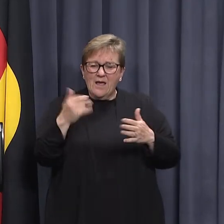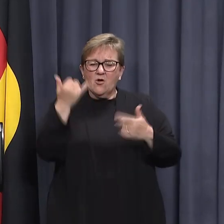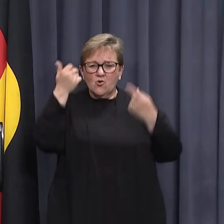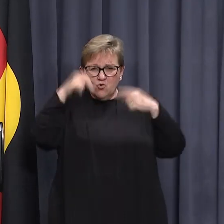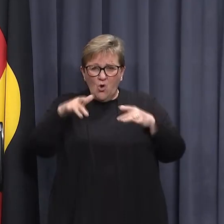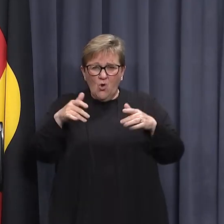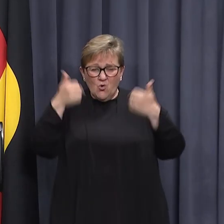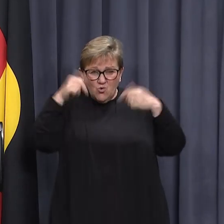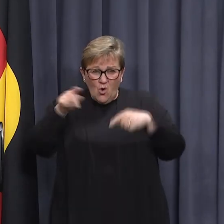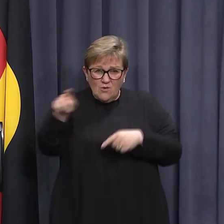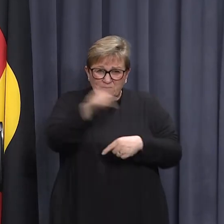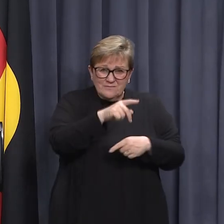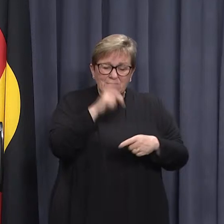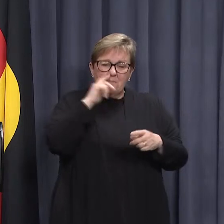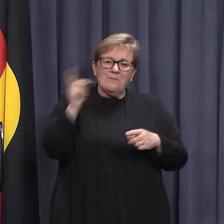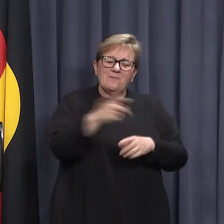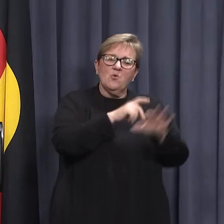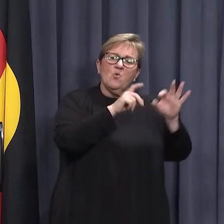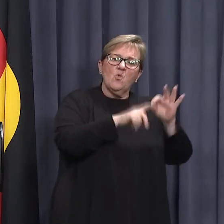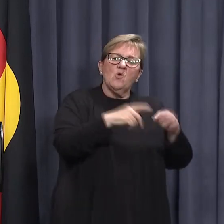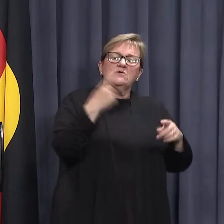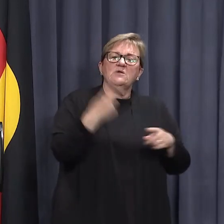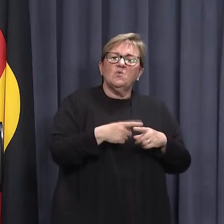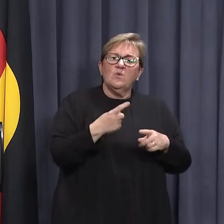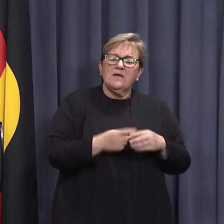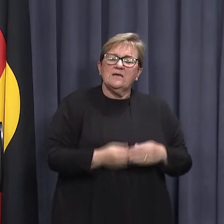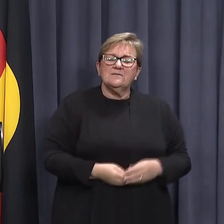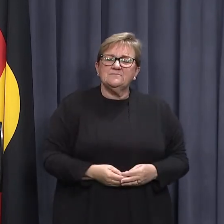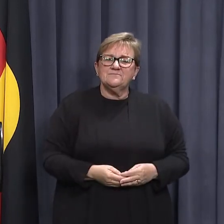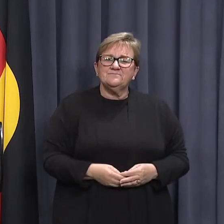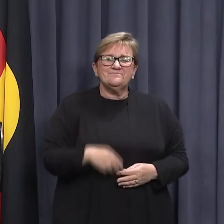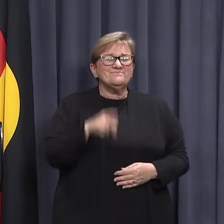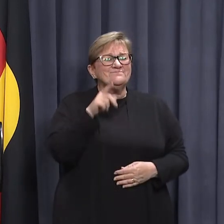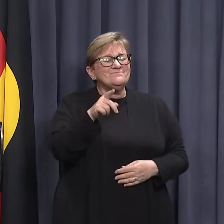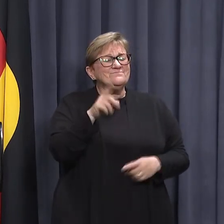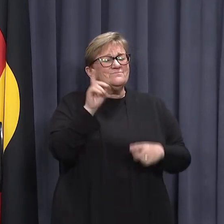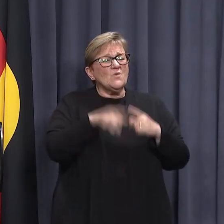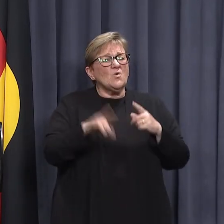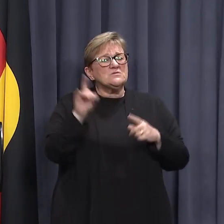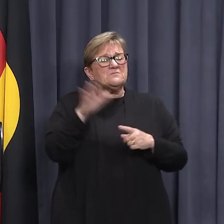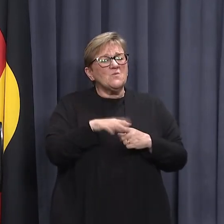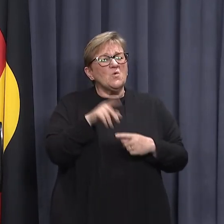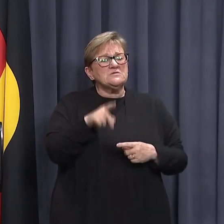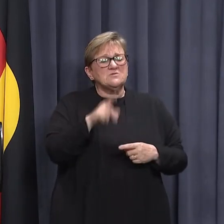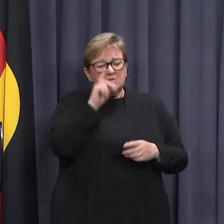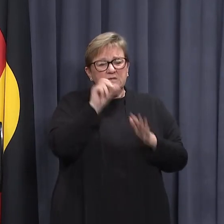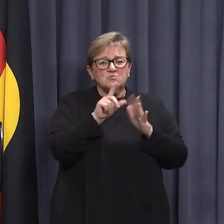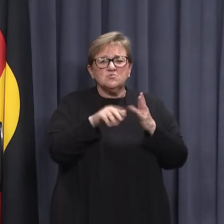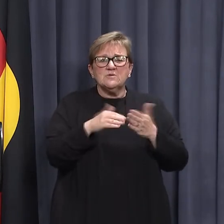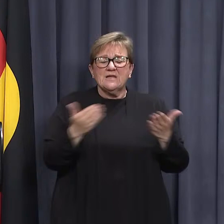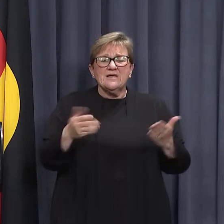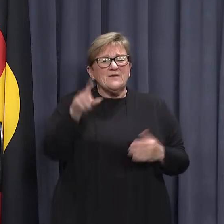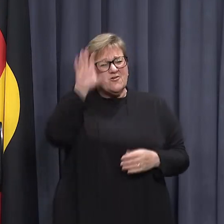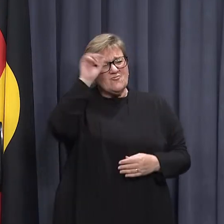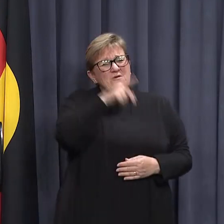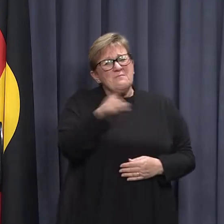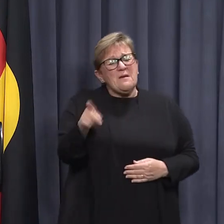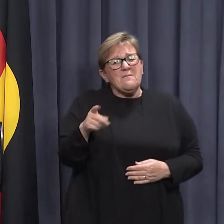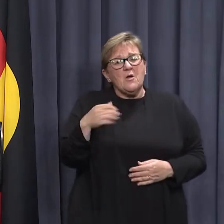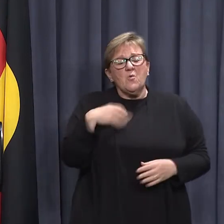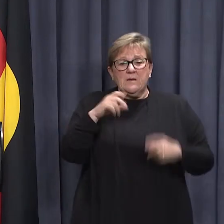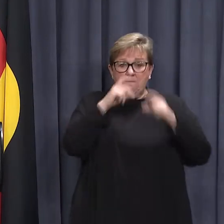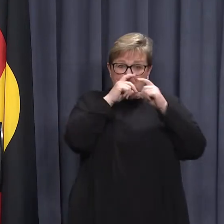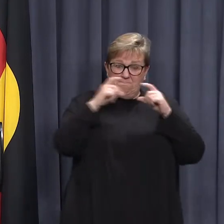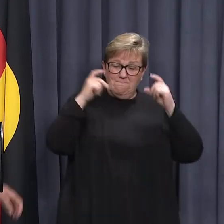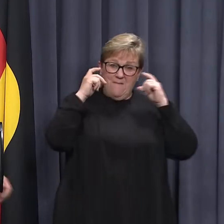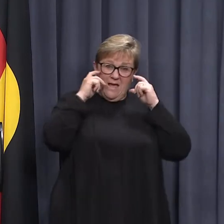contact with so we can get people into quarantine as quickly as possible. So that's the most important thing that can be done. But you've got to remember we put in place